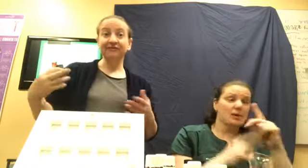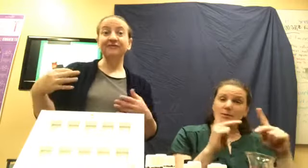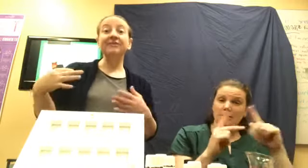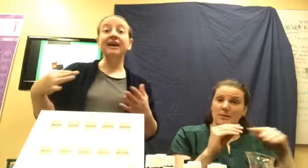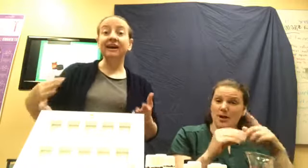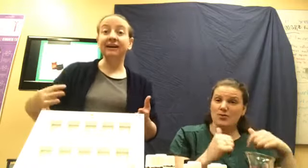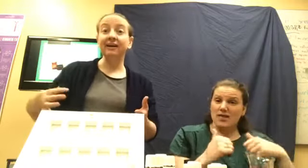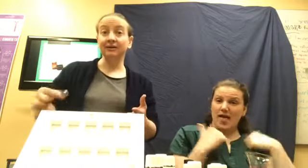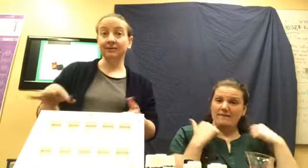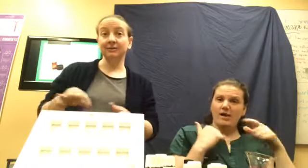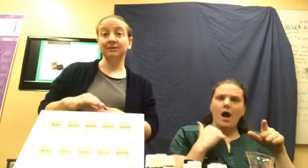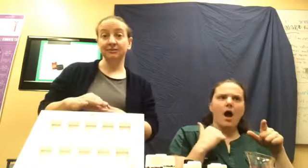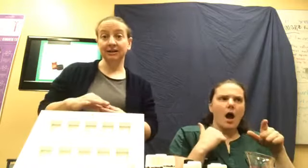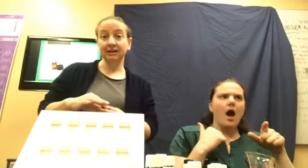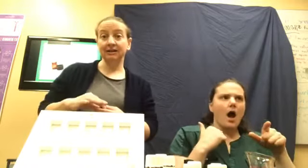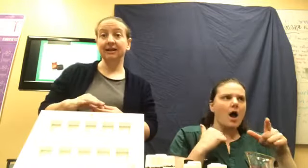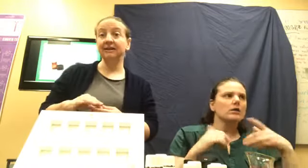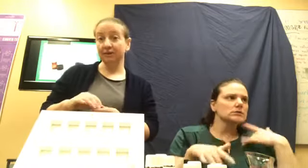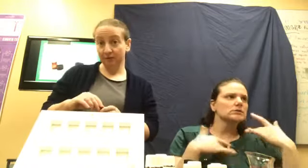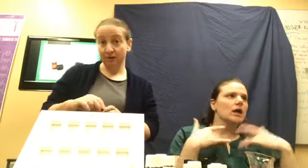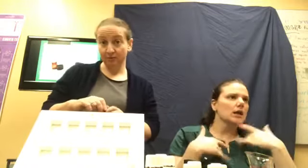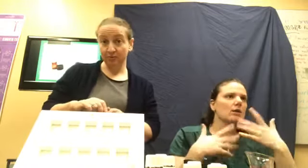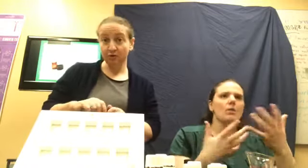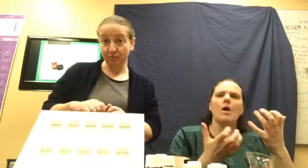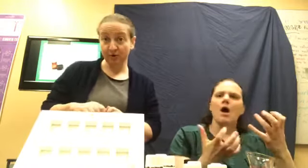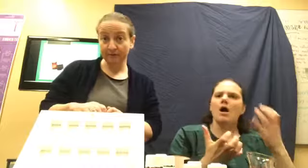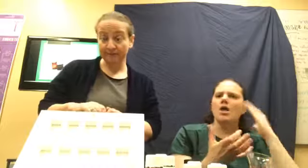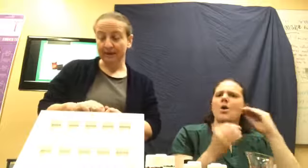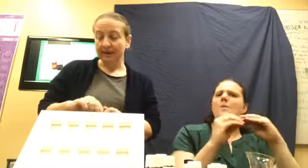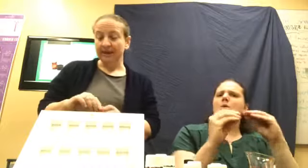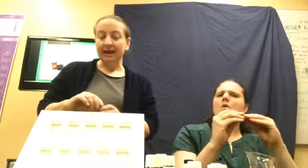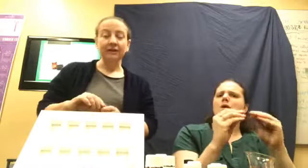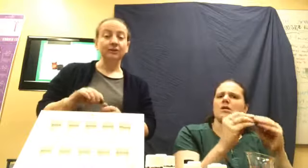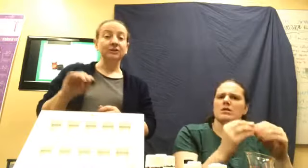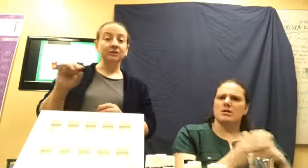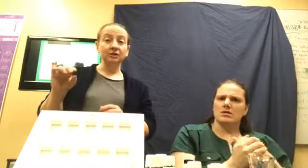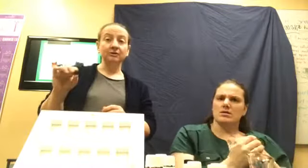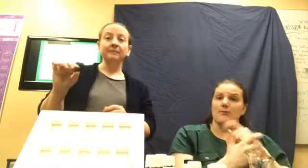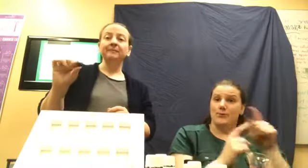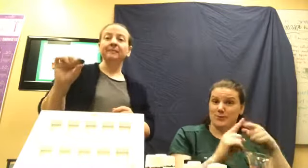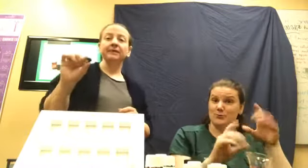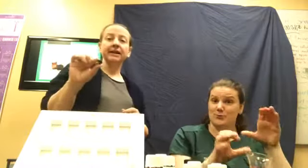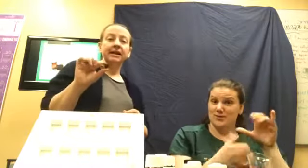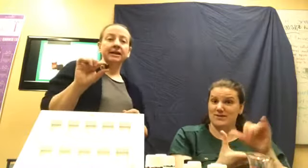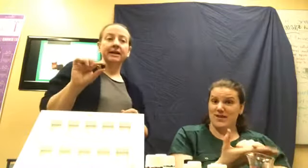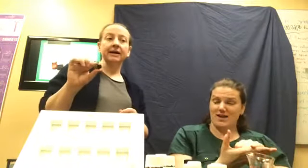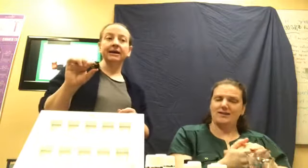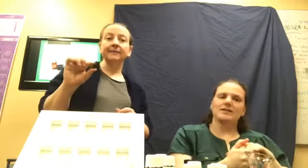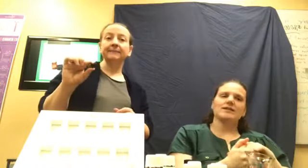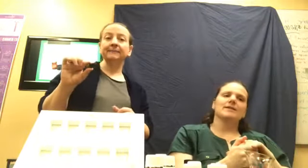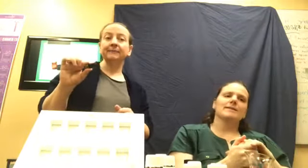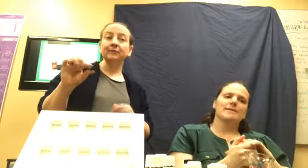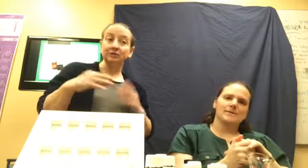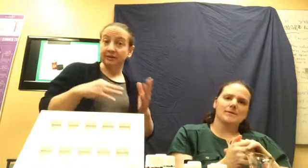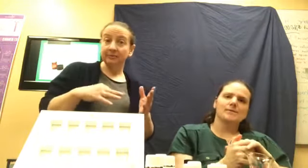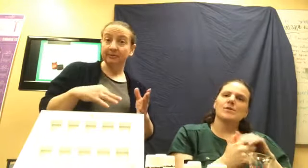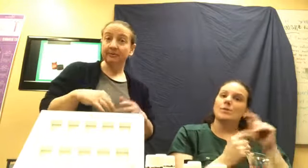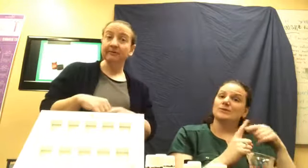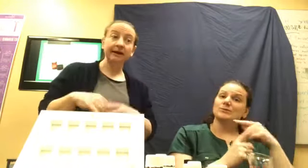they are going to be so excited and they're going to want to know more. And when you do, then, um, when you tell people and